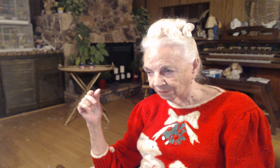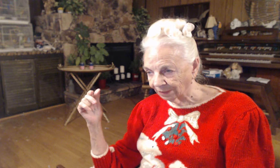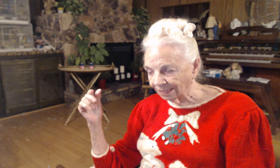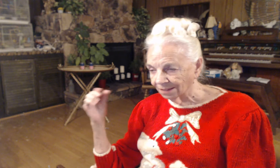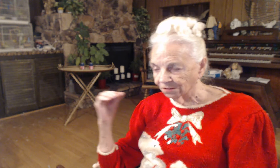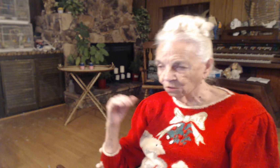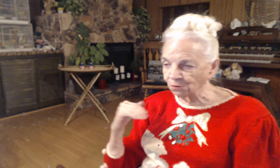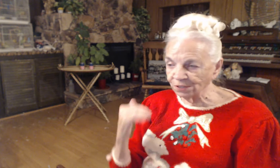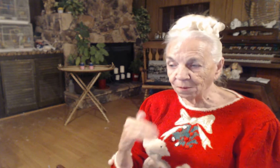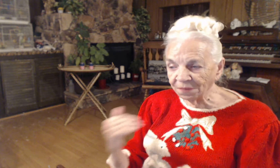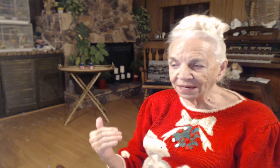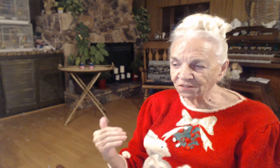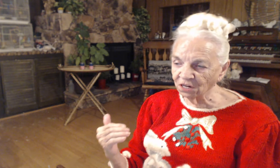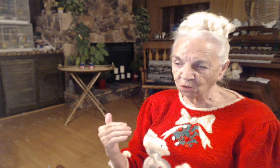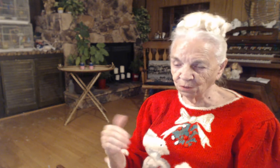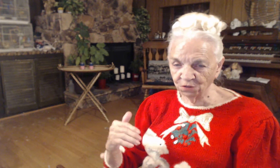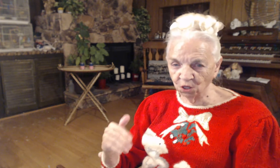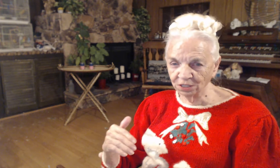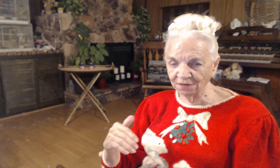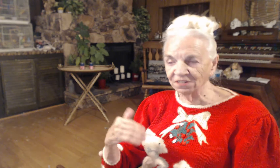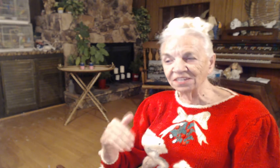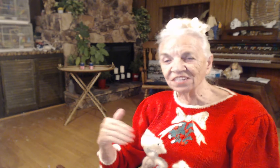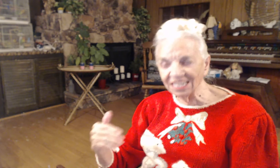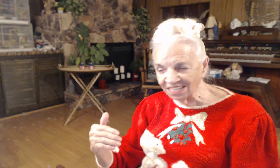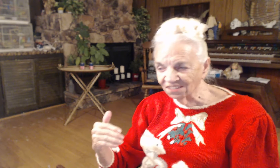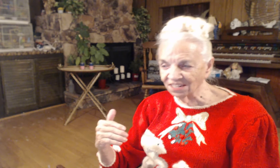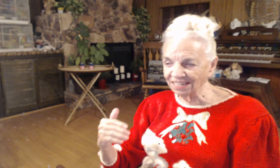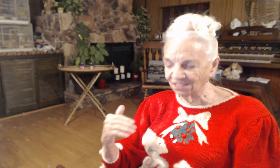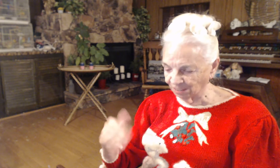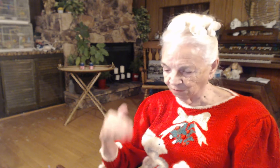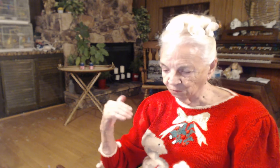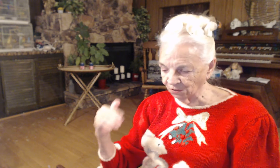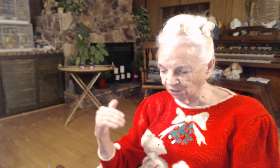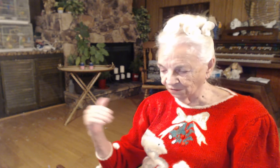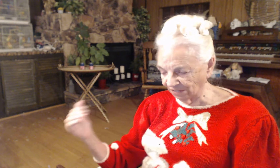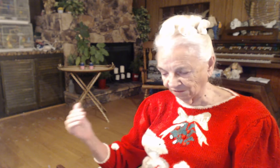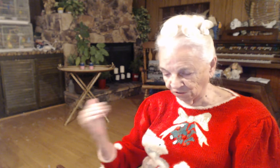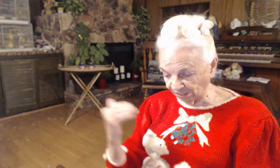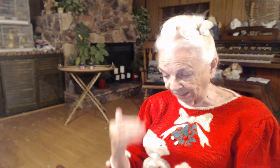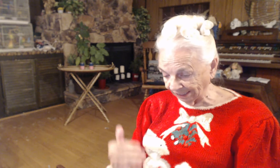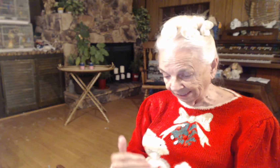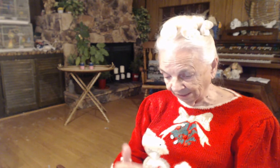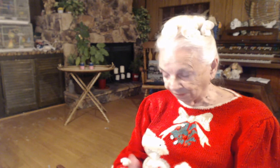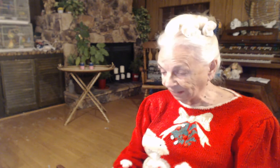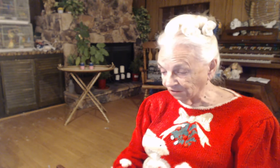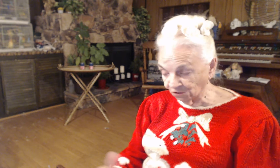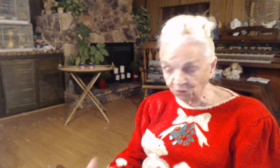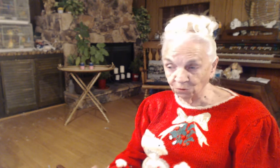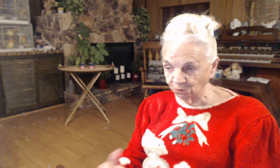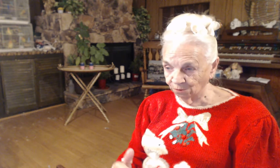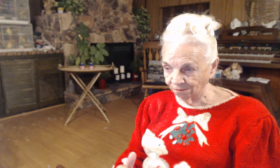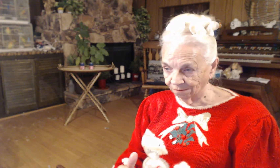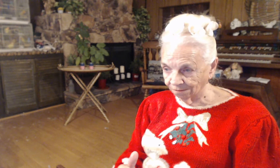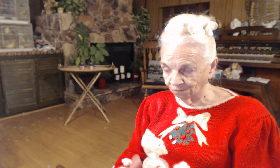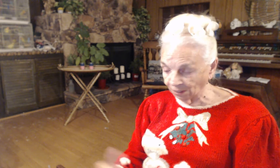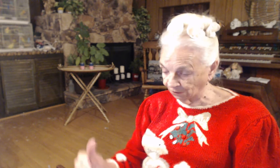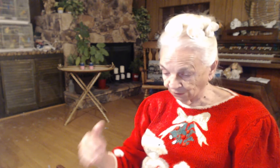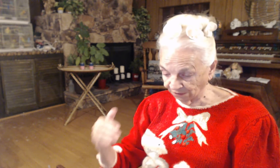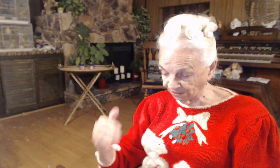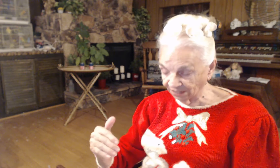So some things are the result of disease. And some are the result of devils. And these two writers have said the